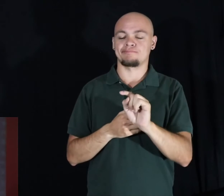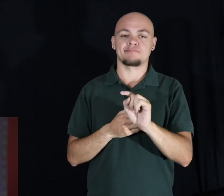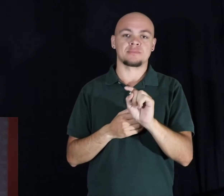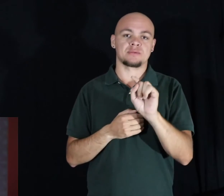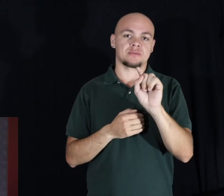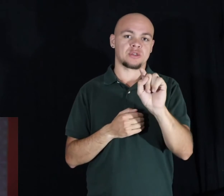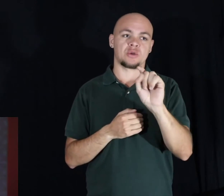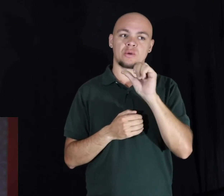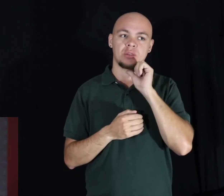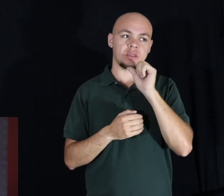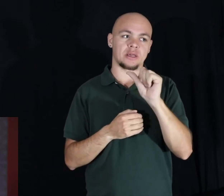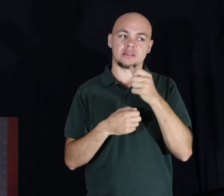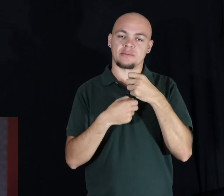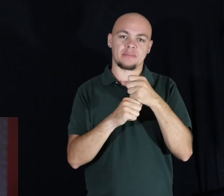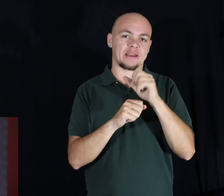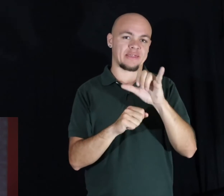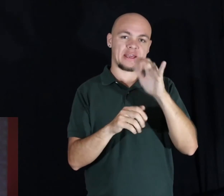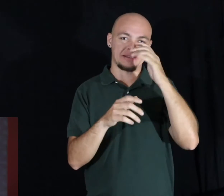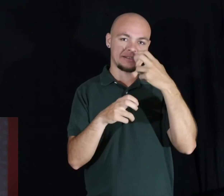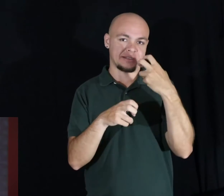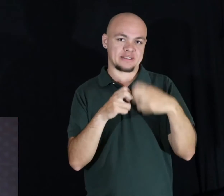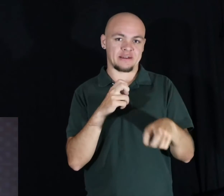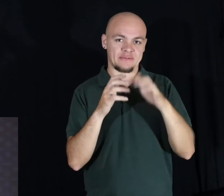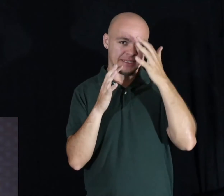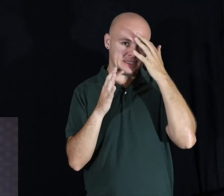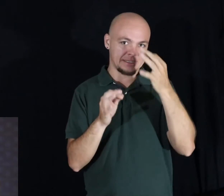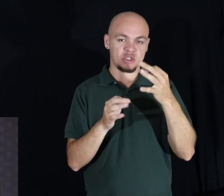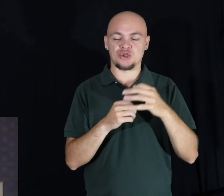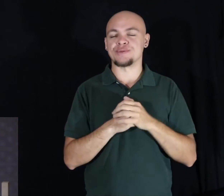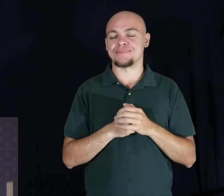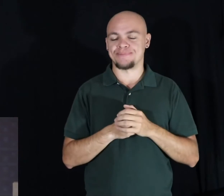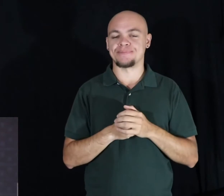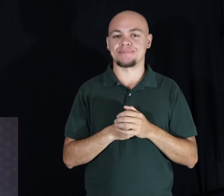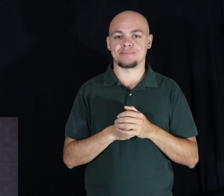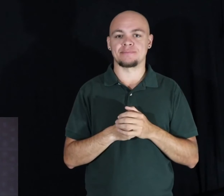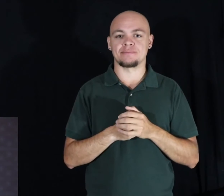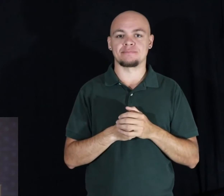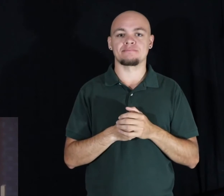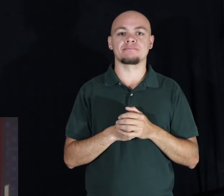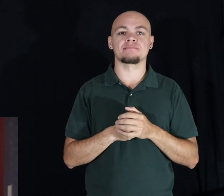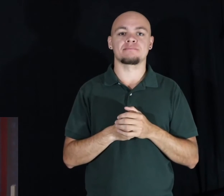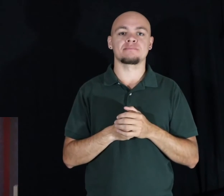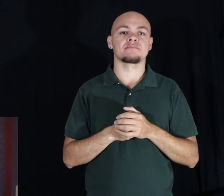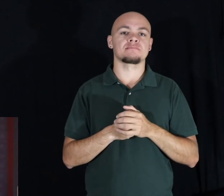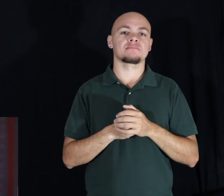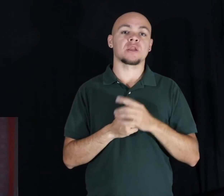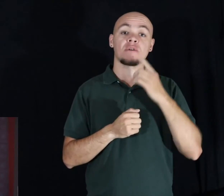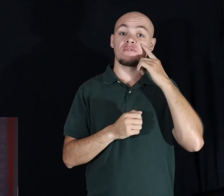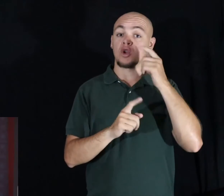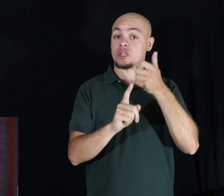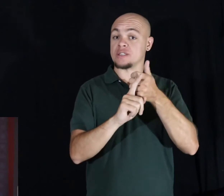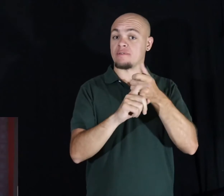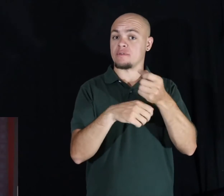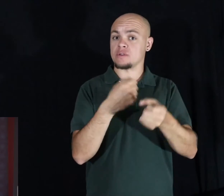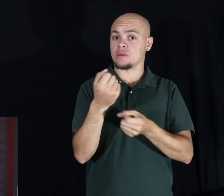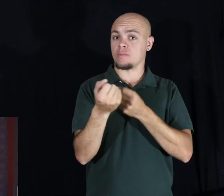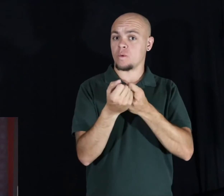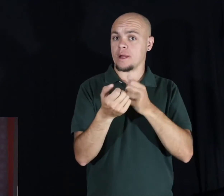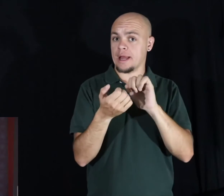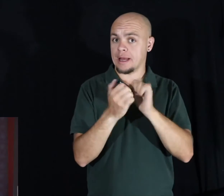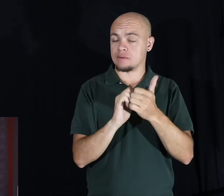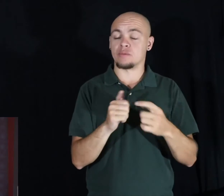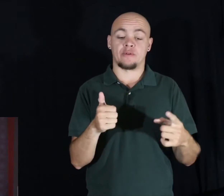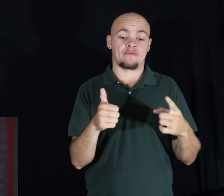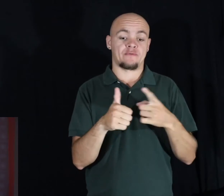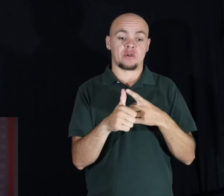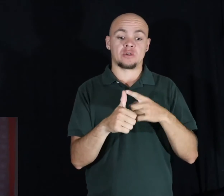you to not have to make that hard decision in the first place. Here's how you can make this strategy work for yourself. Start